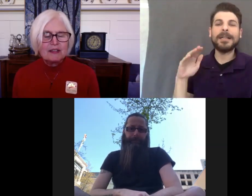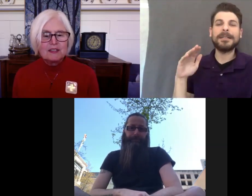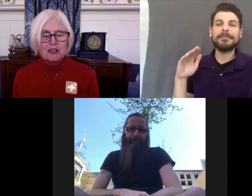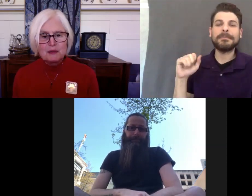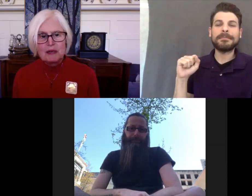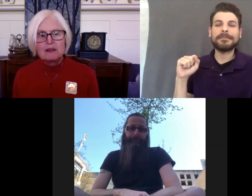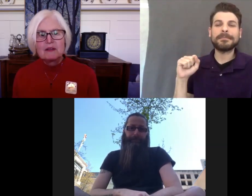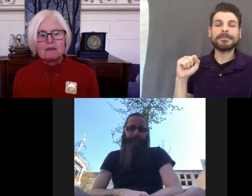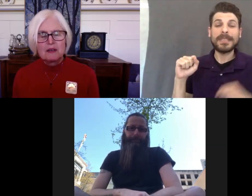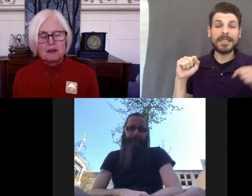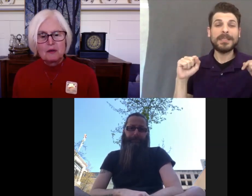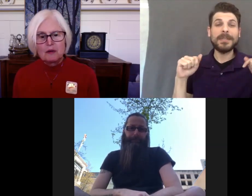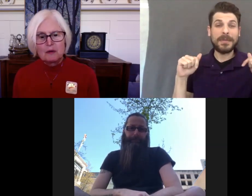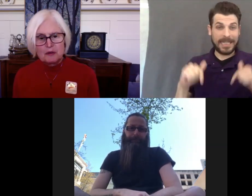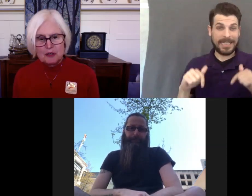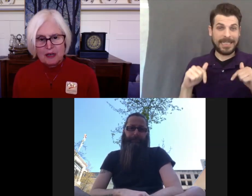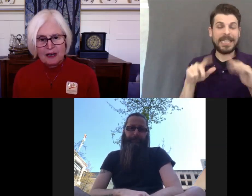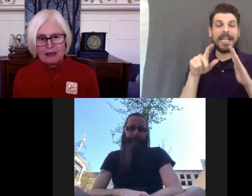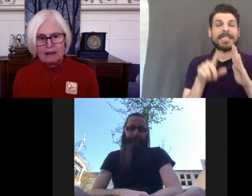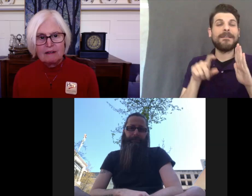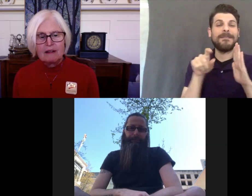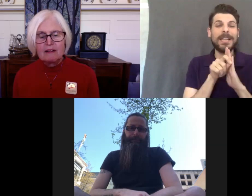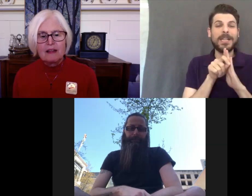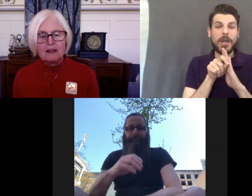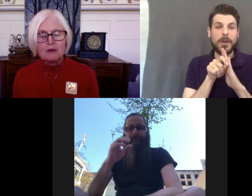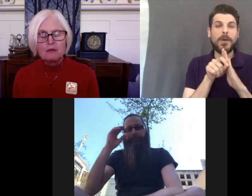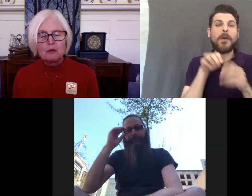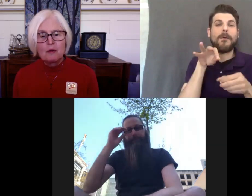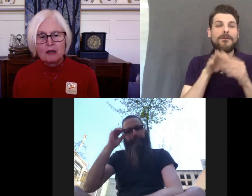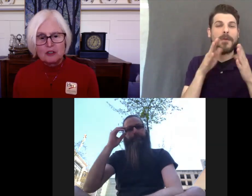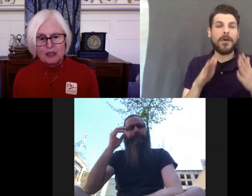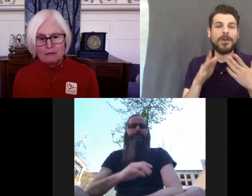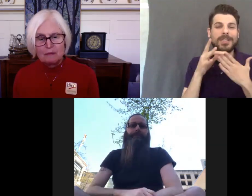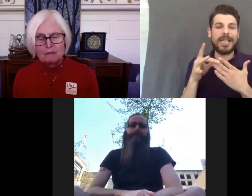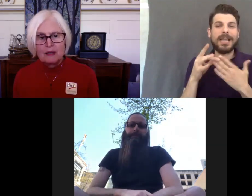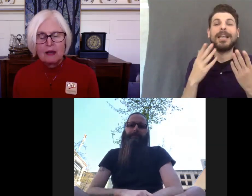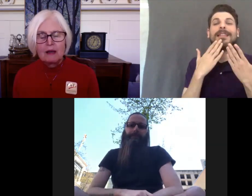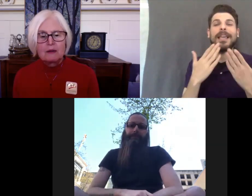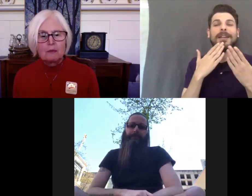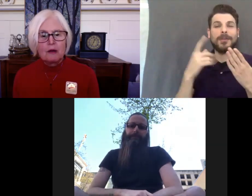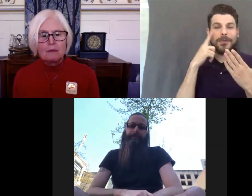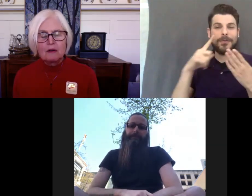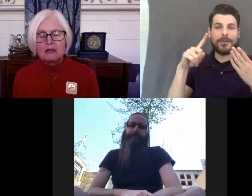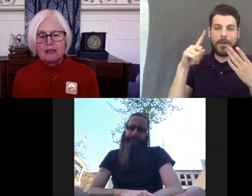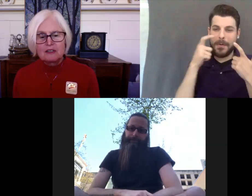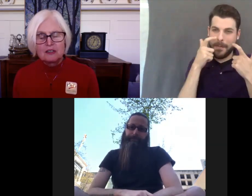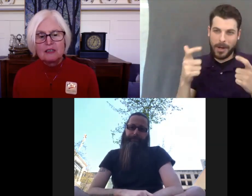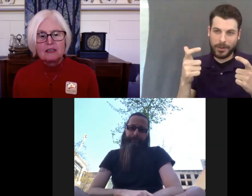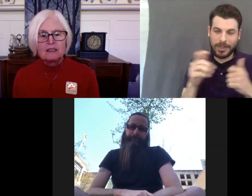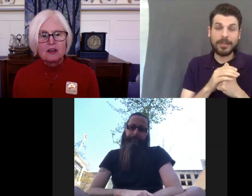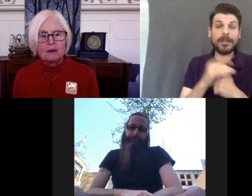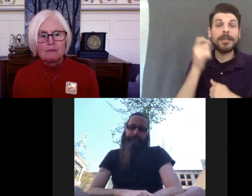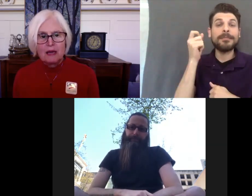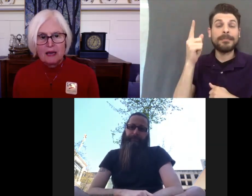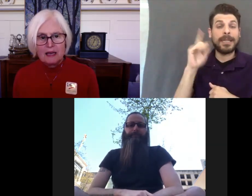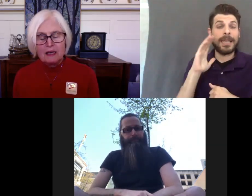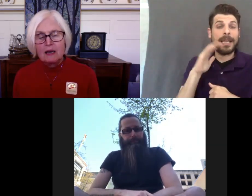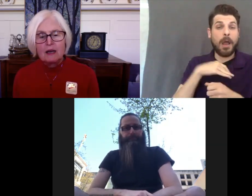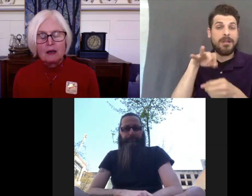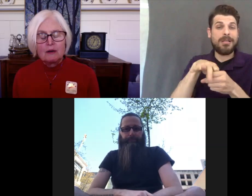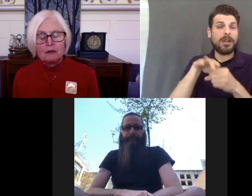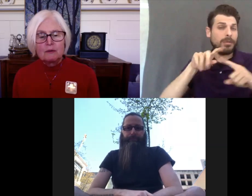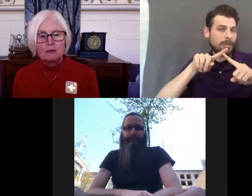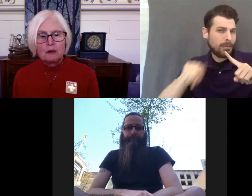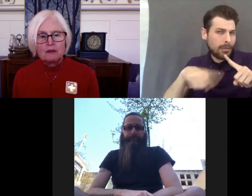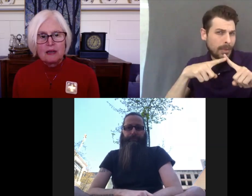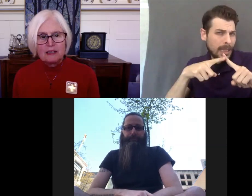This has been the Video Voters Guide. Thank you for watching. The primary election is on May